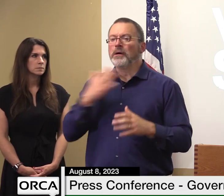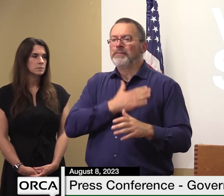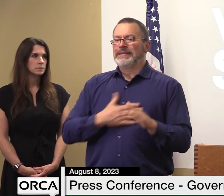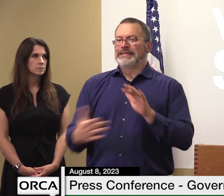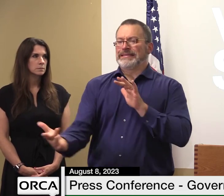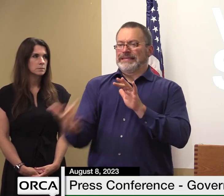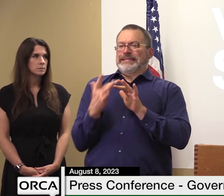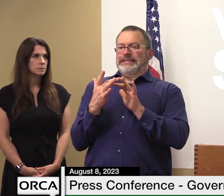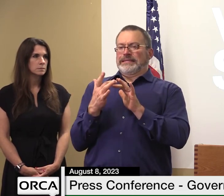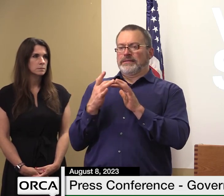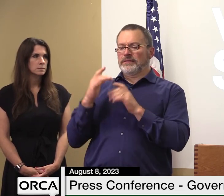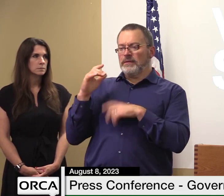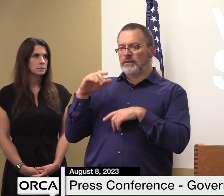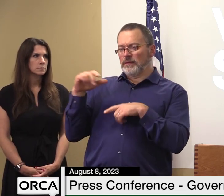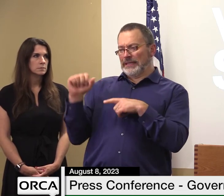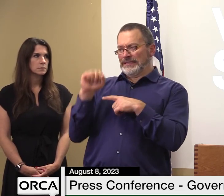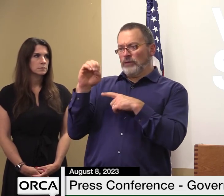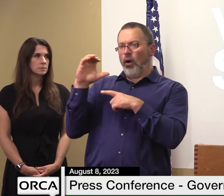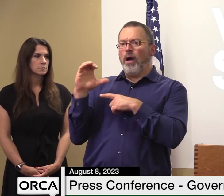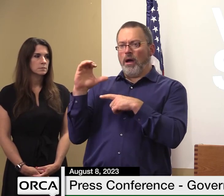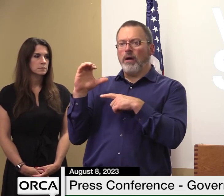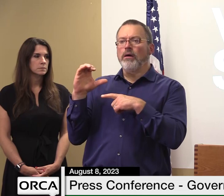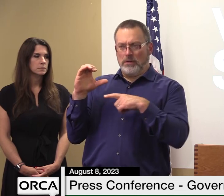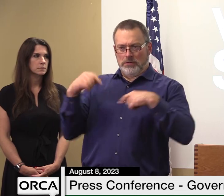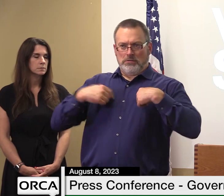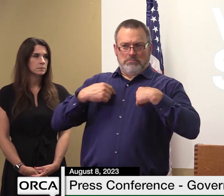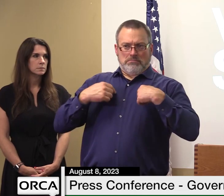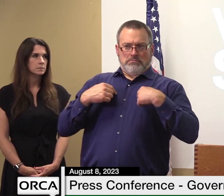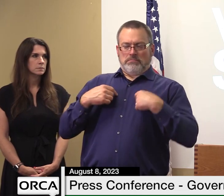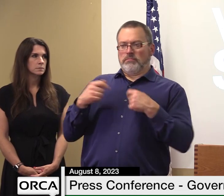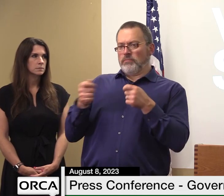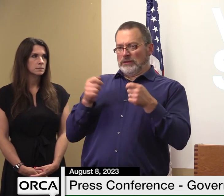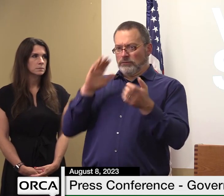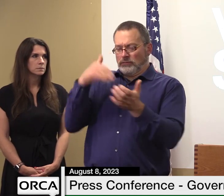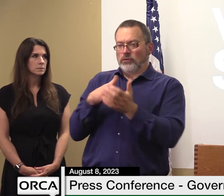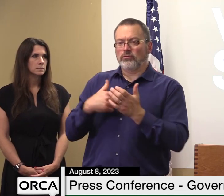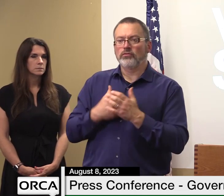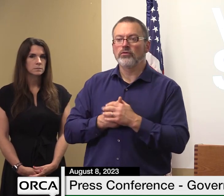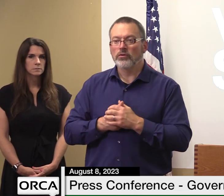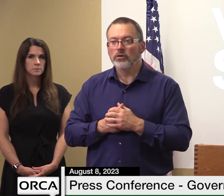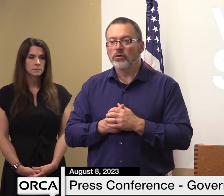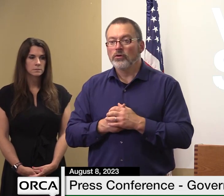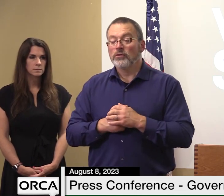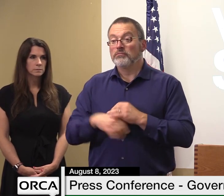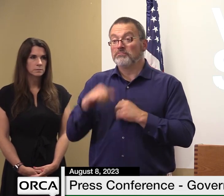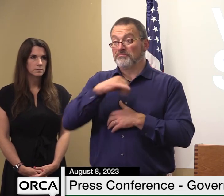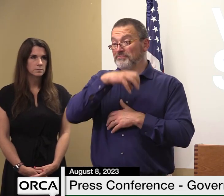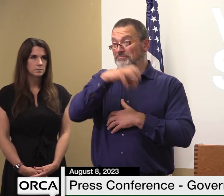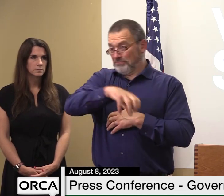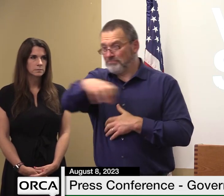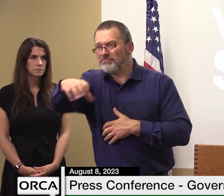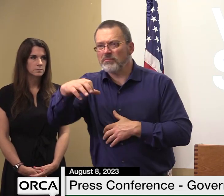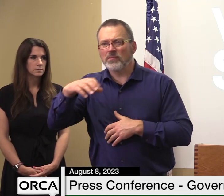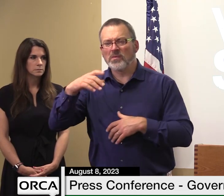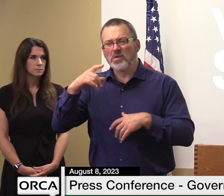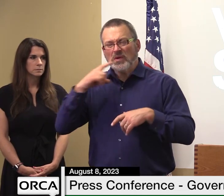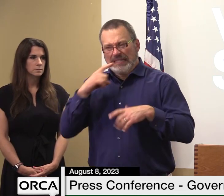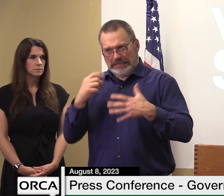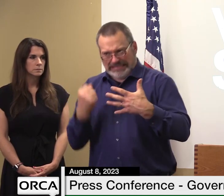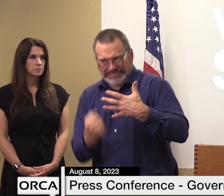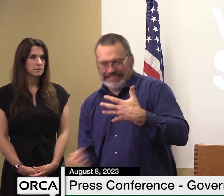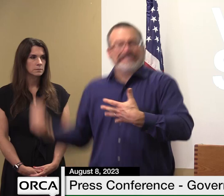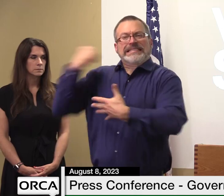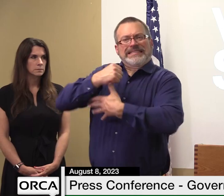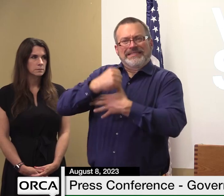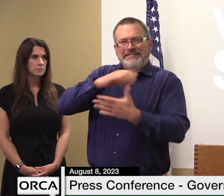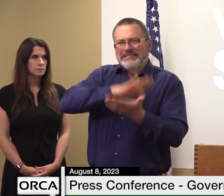state emergency operation center for assistance debris removal is a top priority right now and we and will be for the next